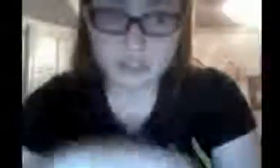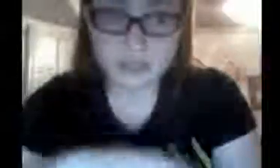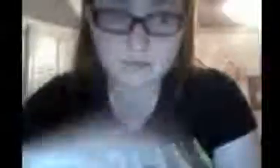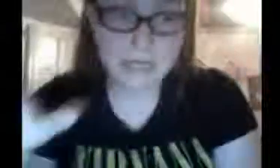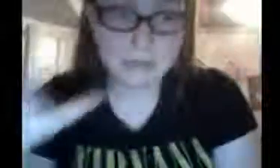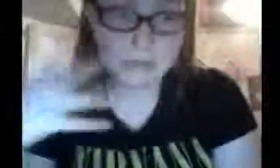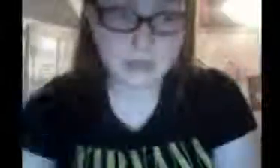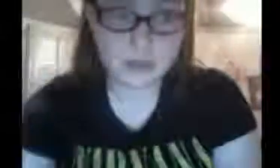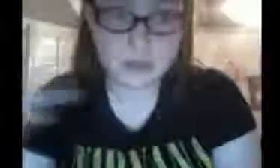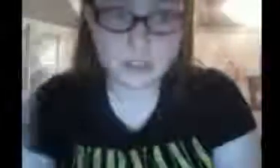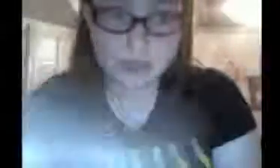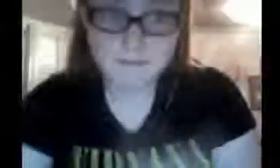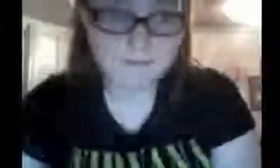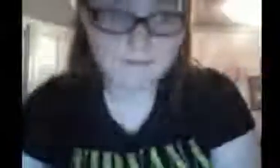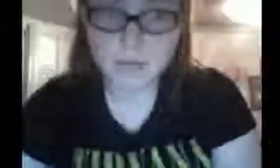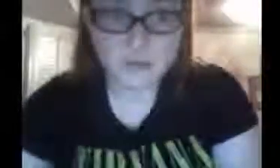shouldn't, by which I should. Whatever. Whatever.